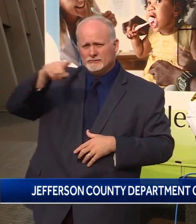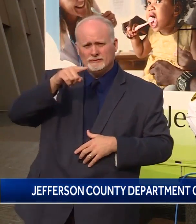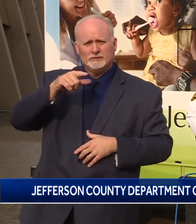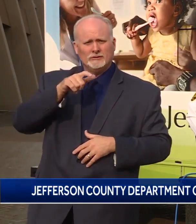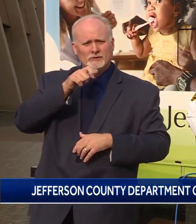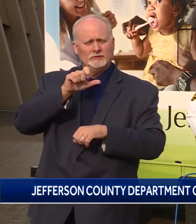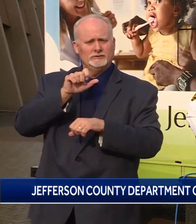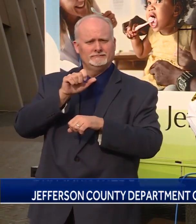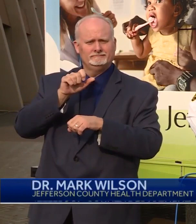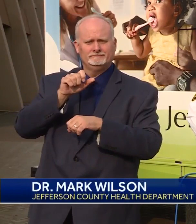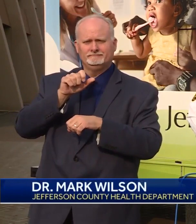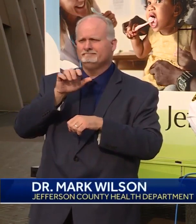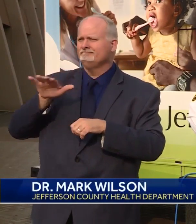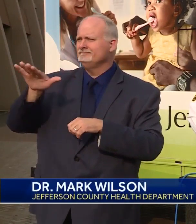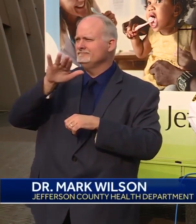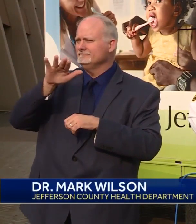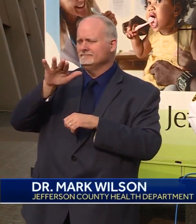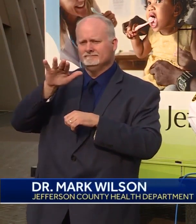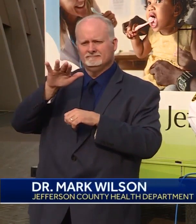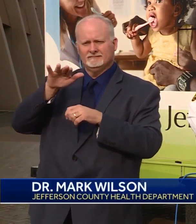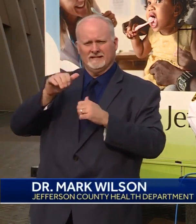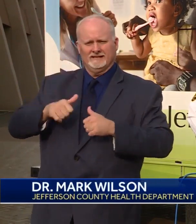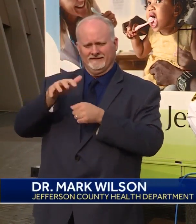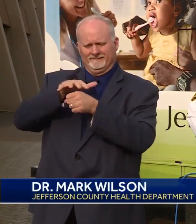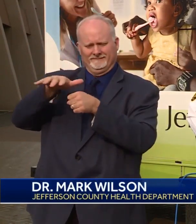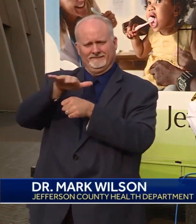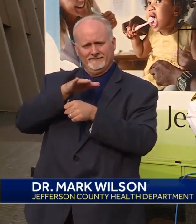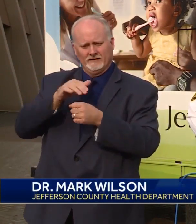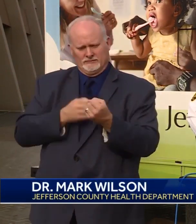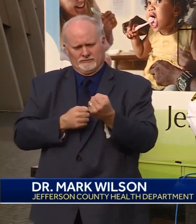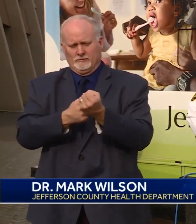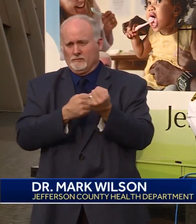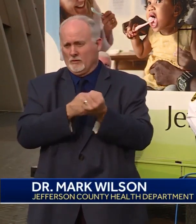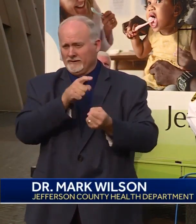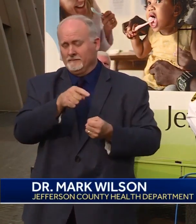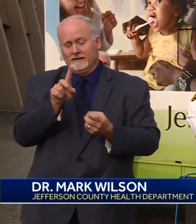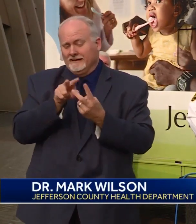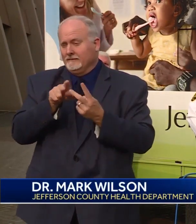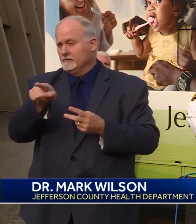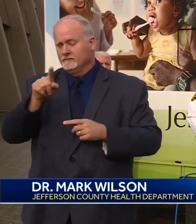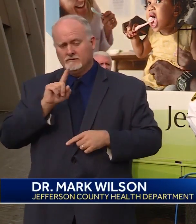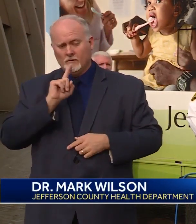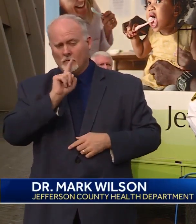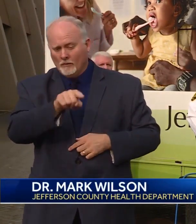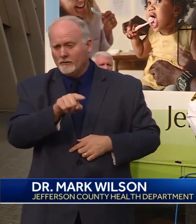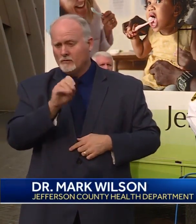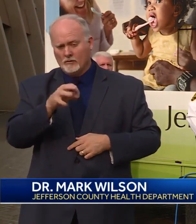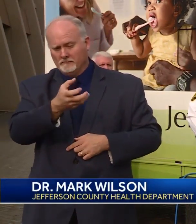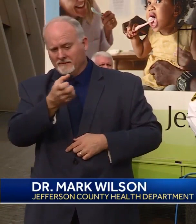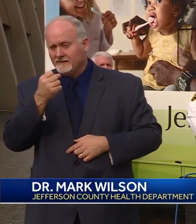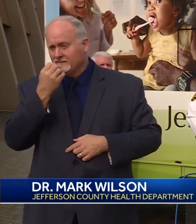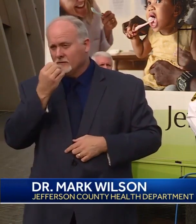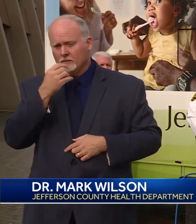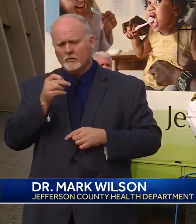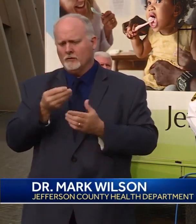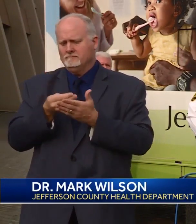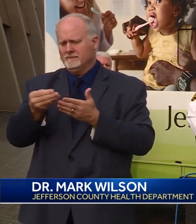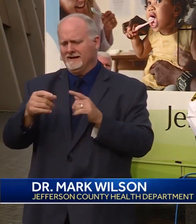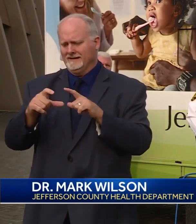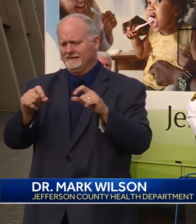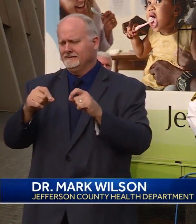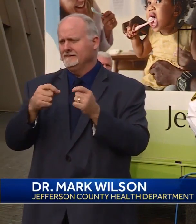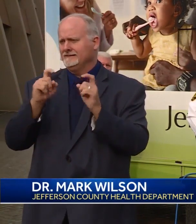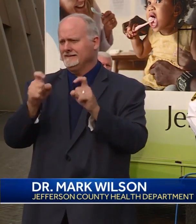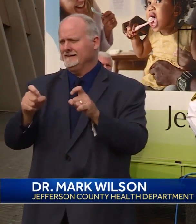public to support those food establishments, either by ordering food and picking it up, or buying gift cards.